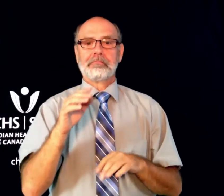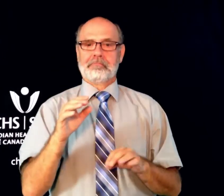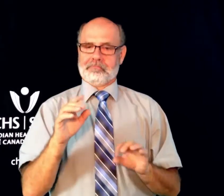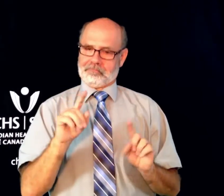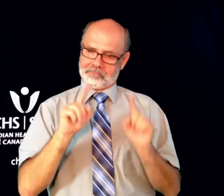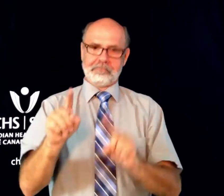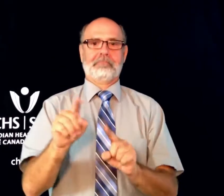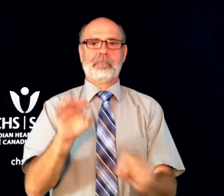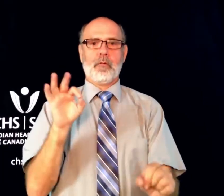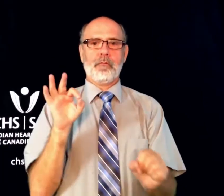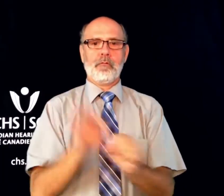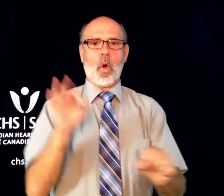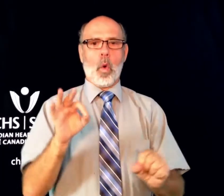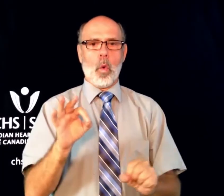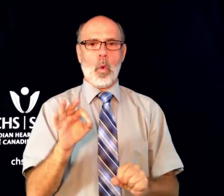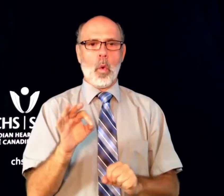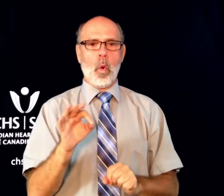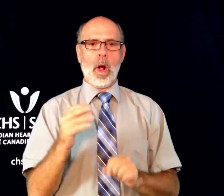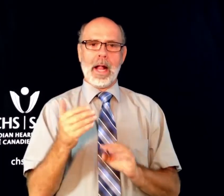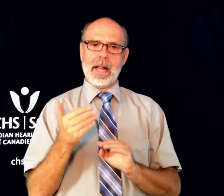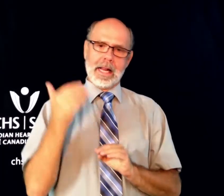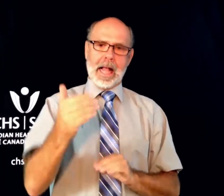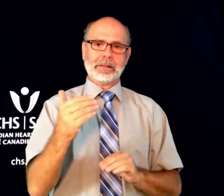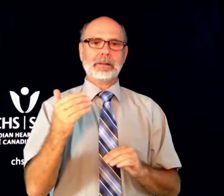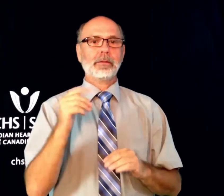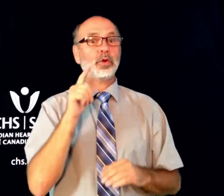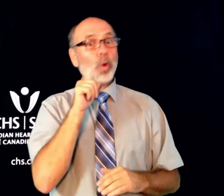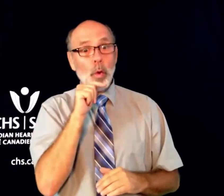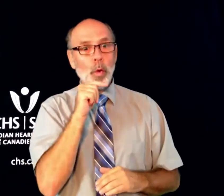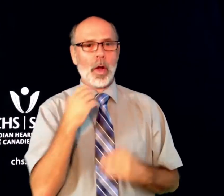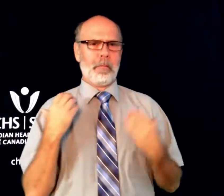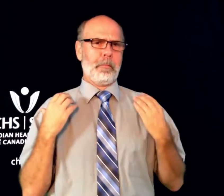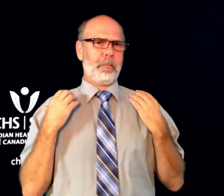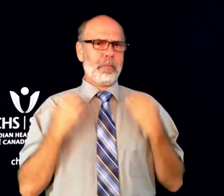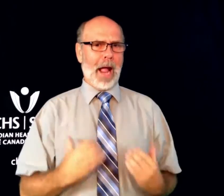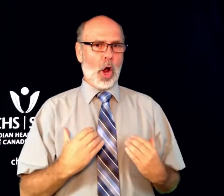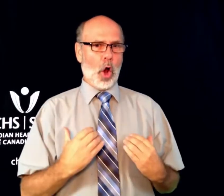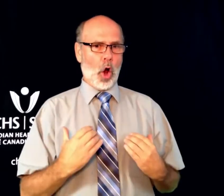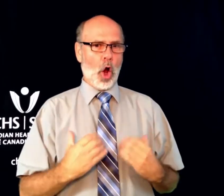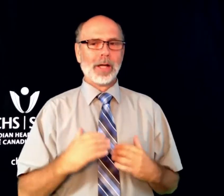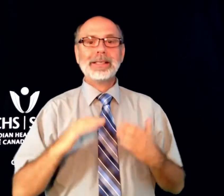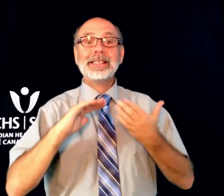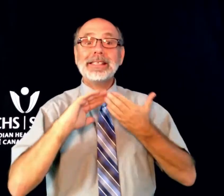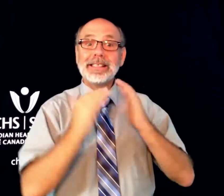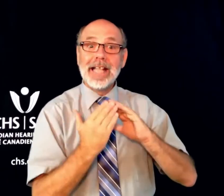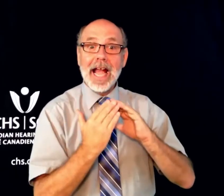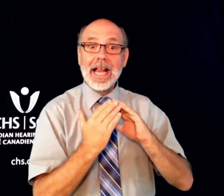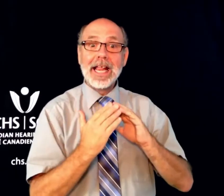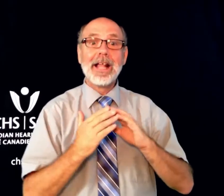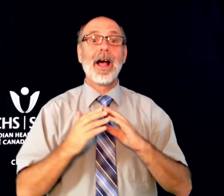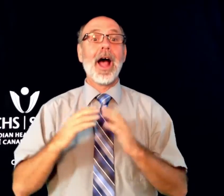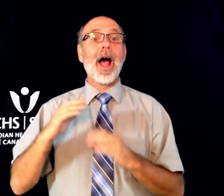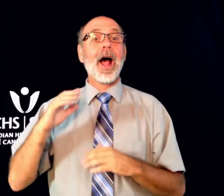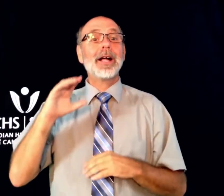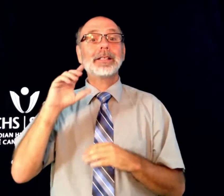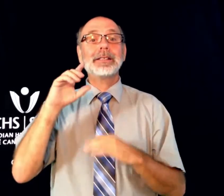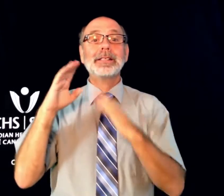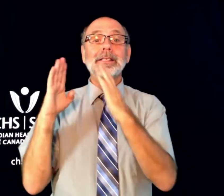Everyone who is 18 years of age or older can vote in the municipal elections,